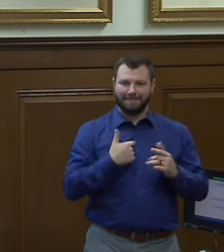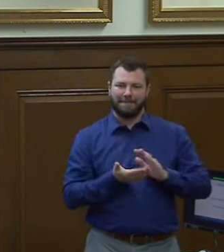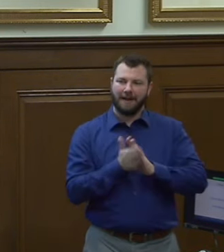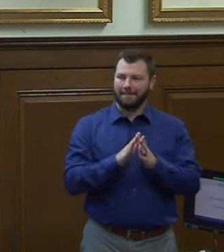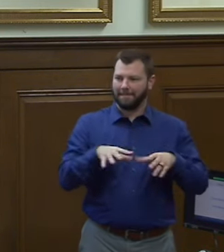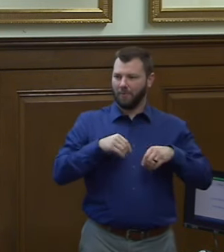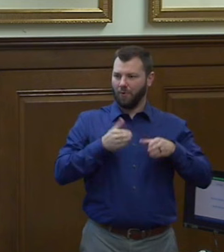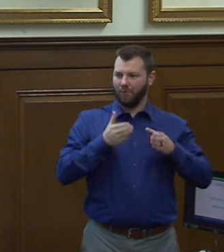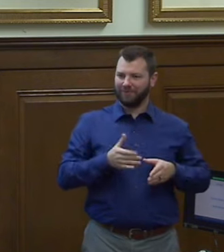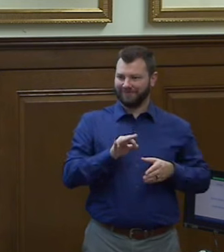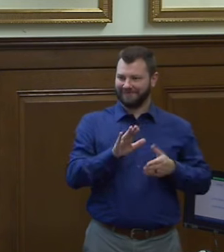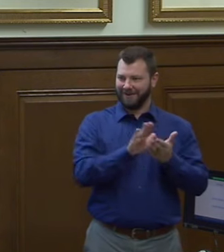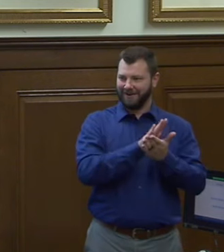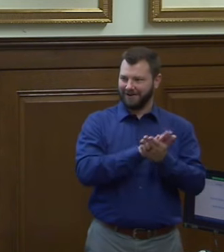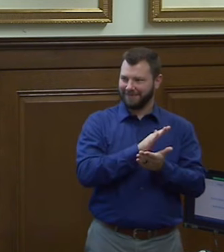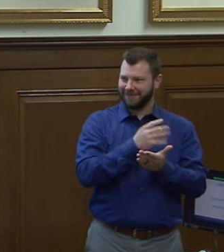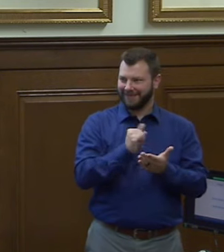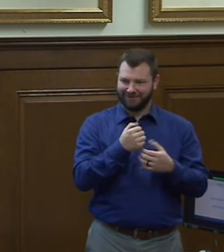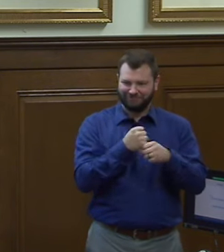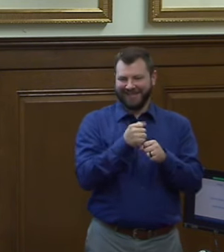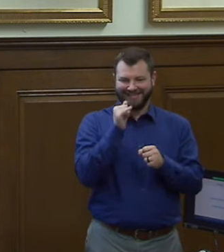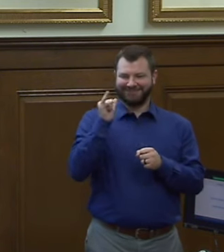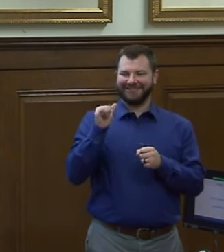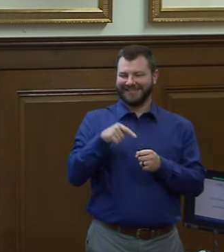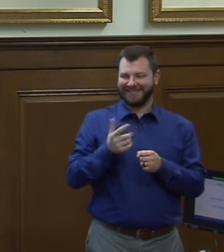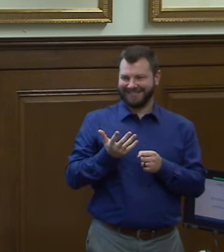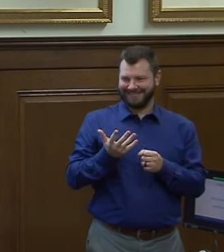of the document and it was created yesterday